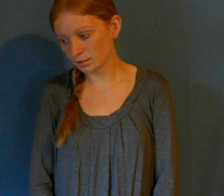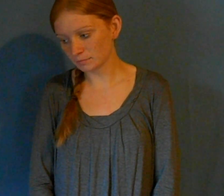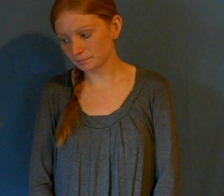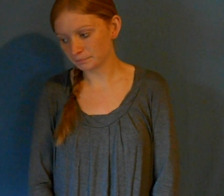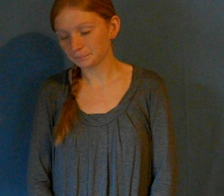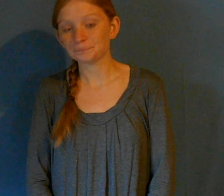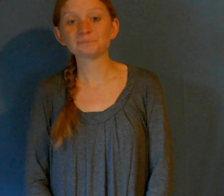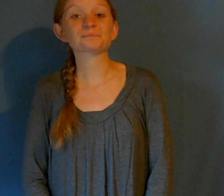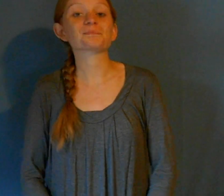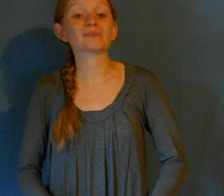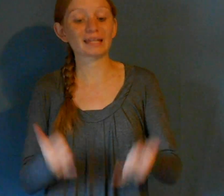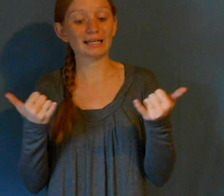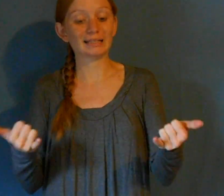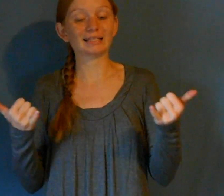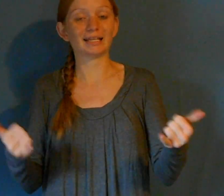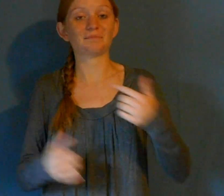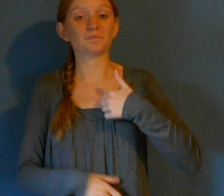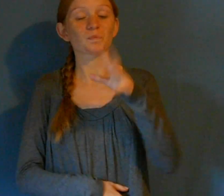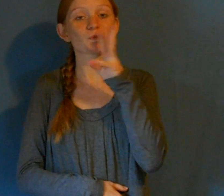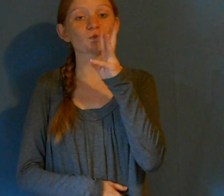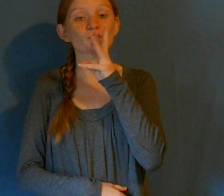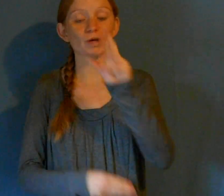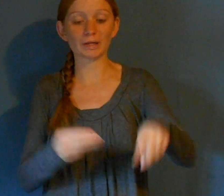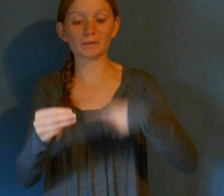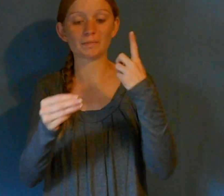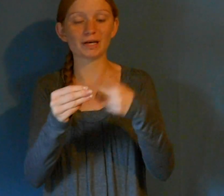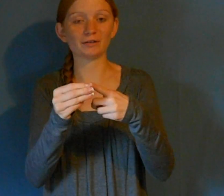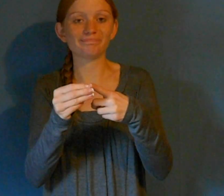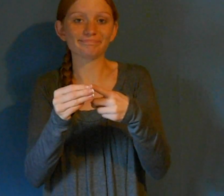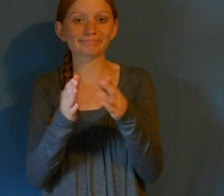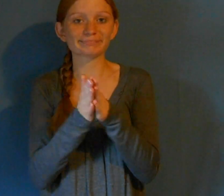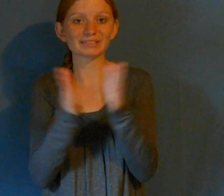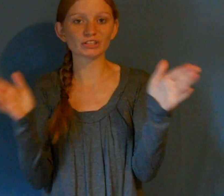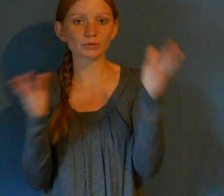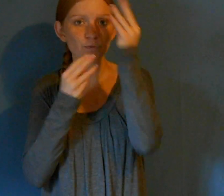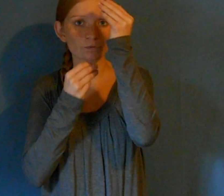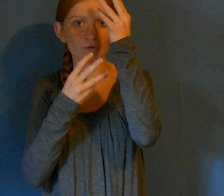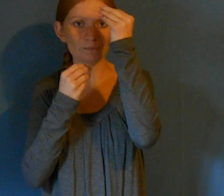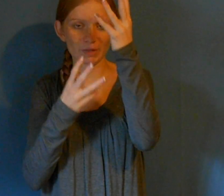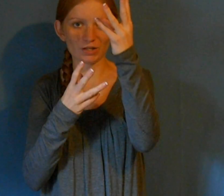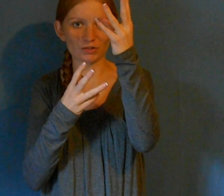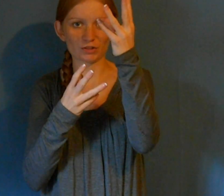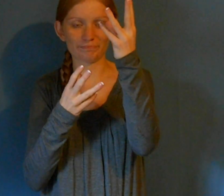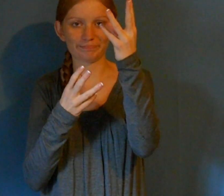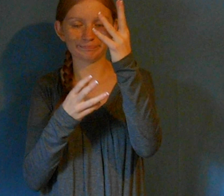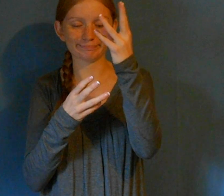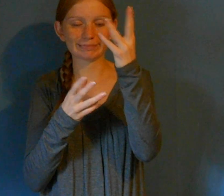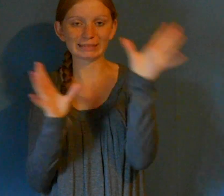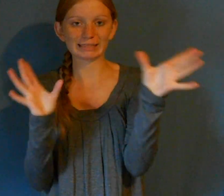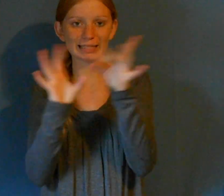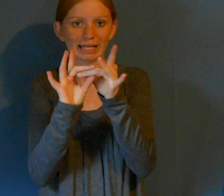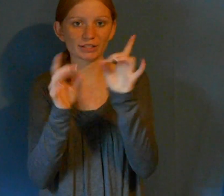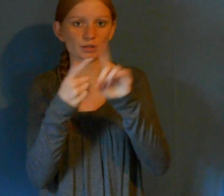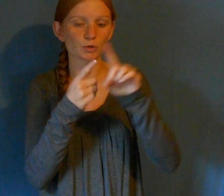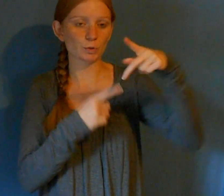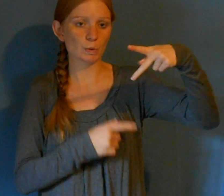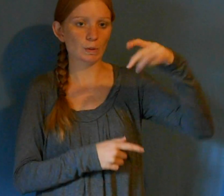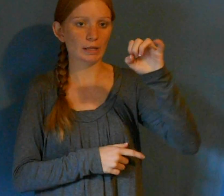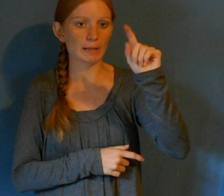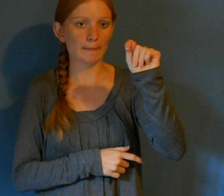I'm going to talk today a little bit about just general information on the lawn and the pit bulls. First of all, it's important to realize